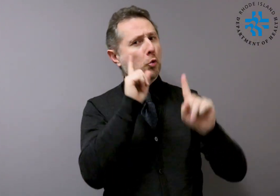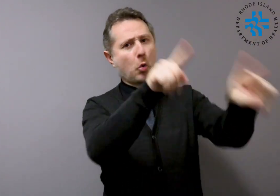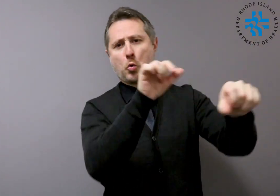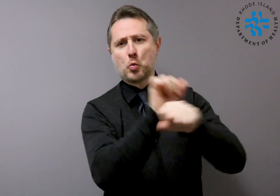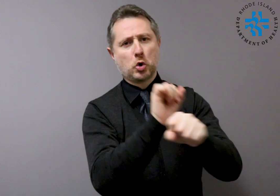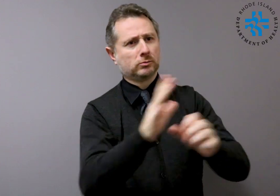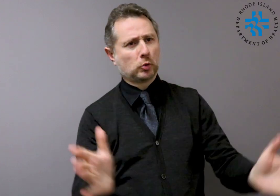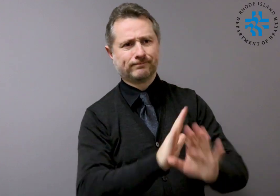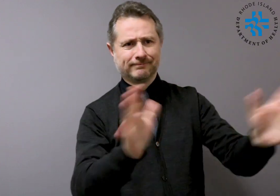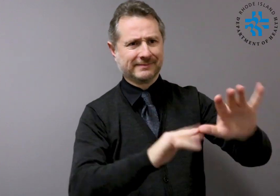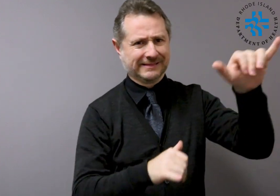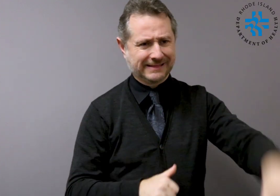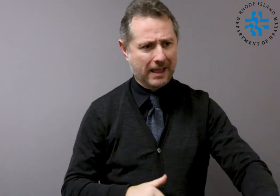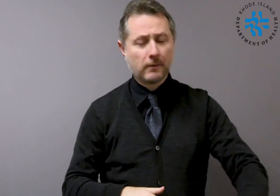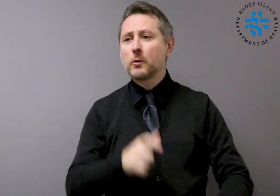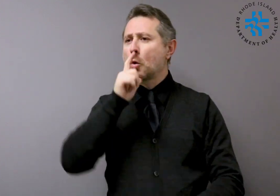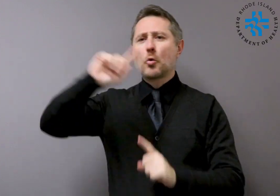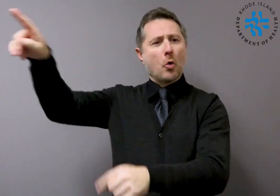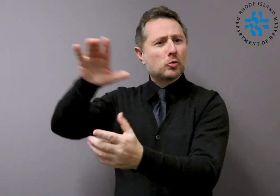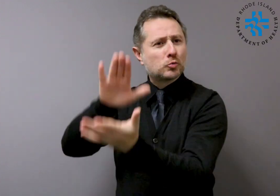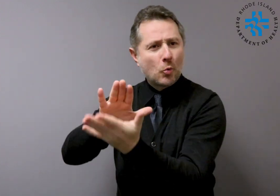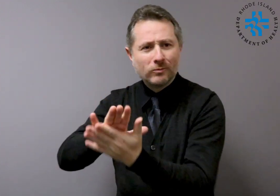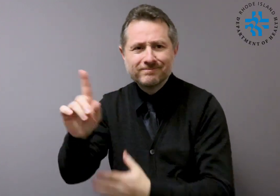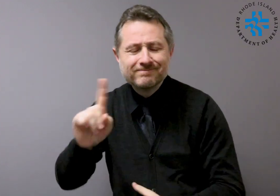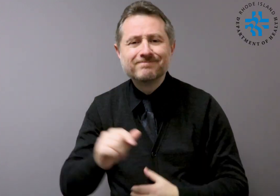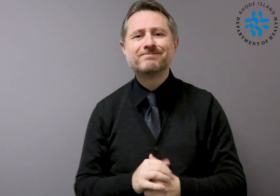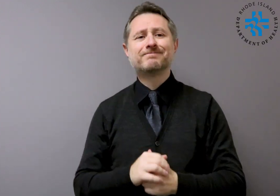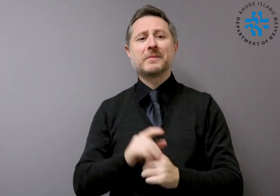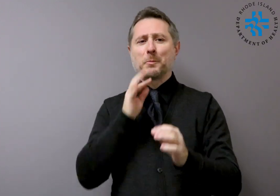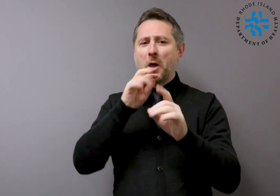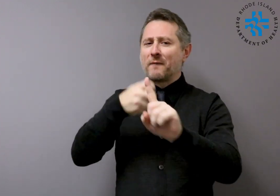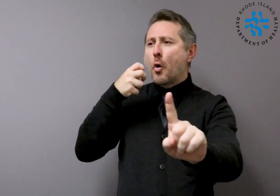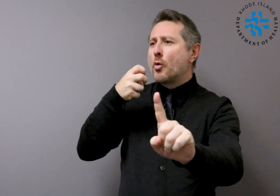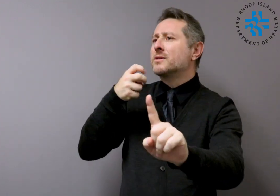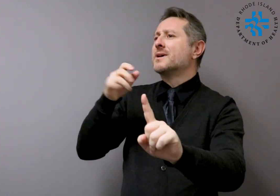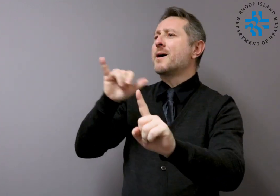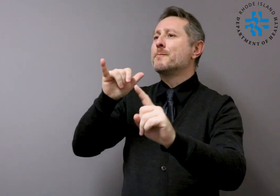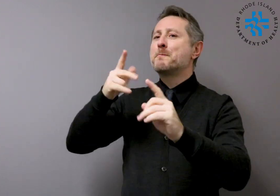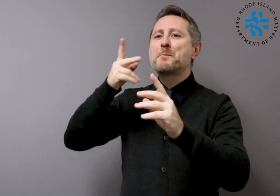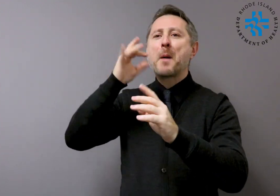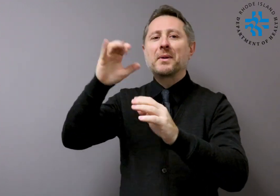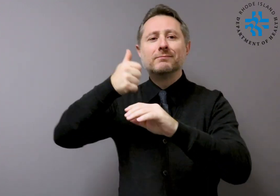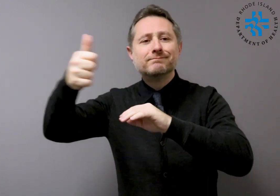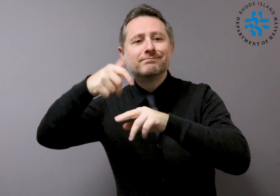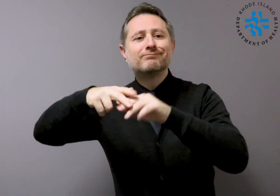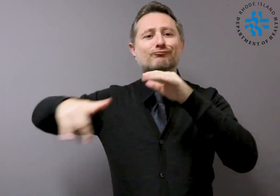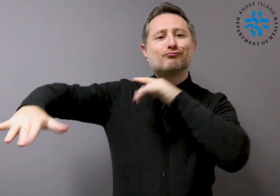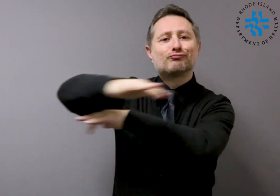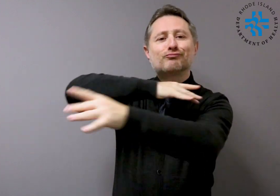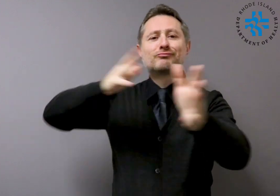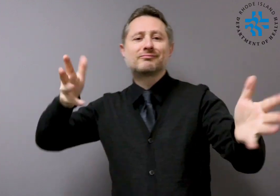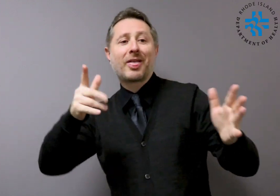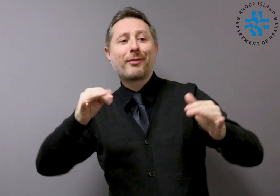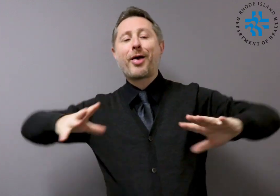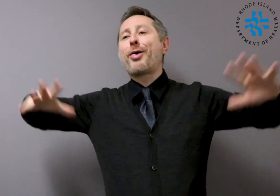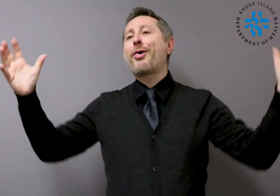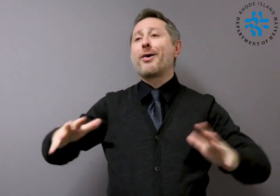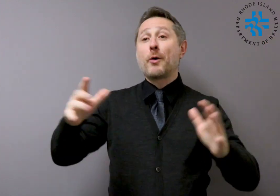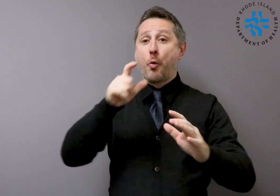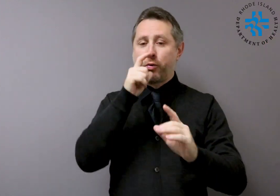Once 14 symptom-free days pass since someone's last potential exposure to COVID-19, there is no